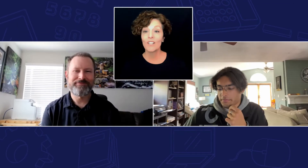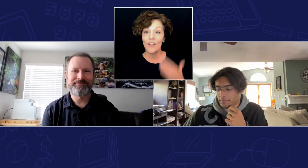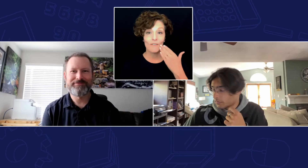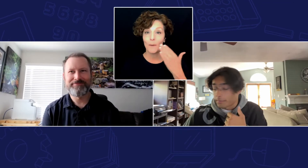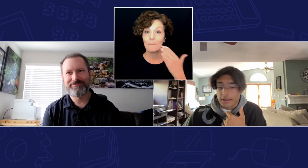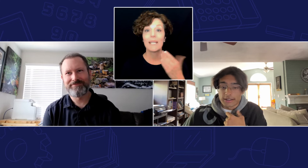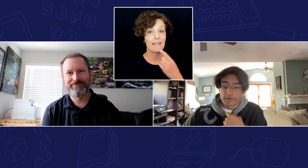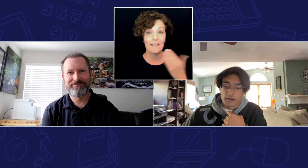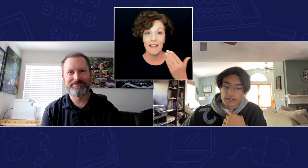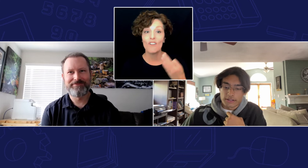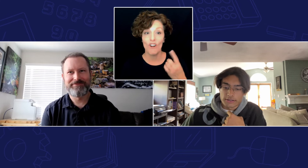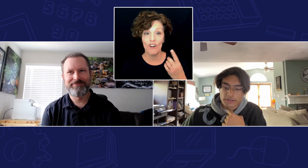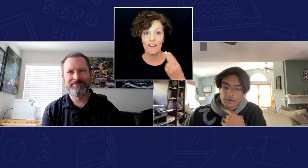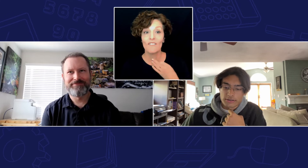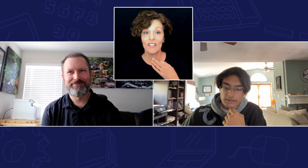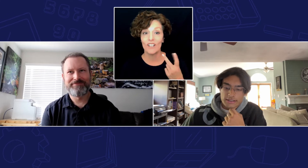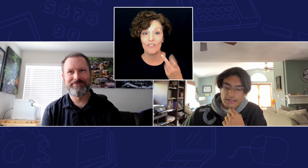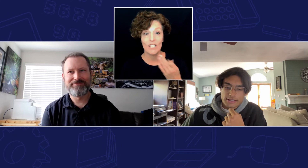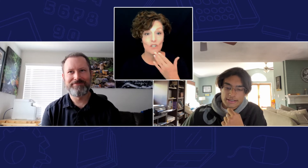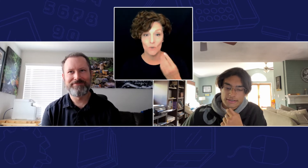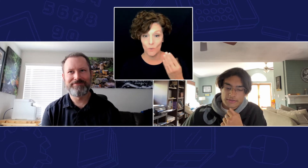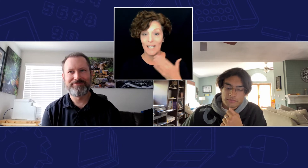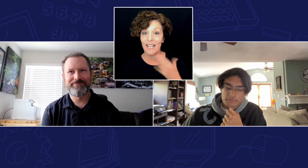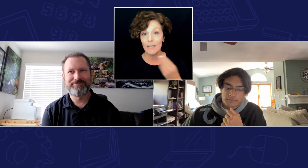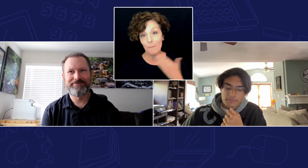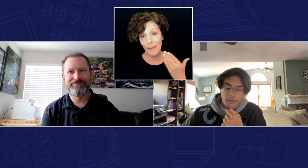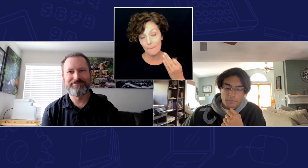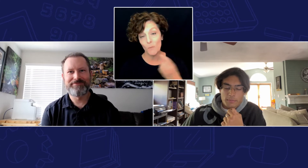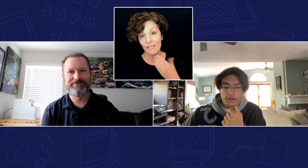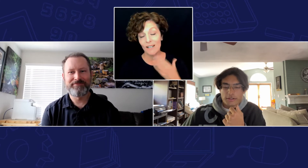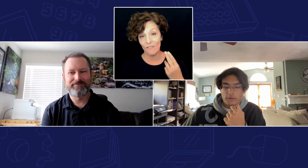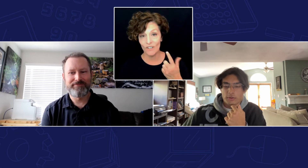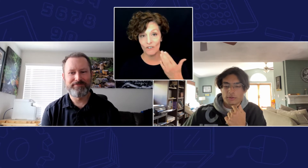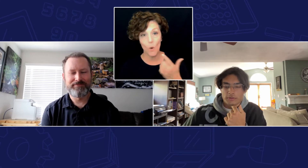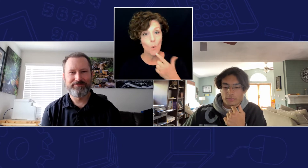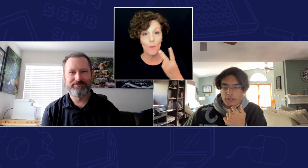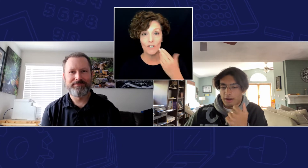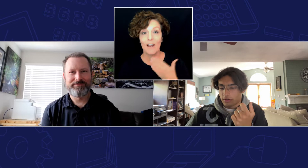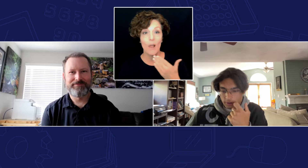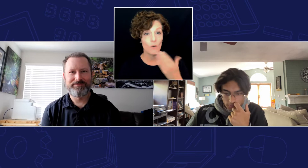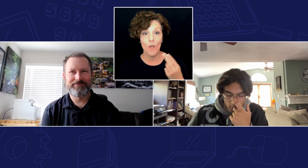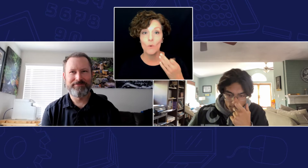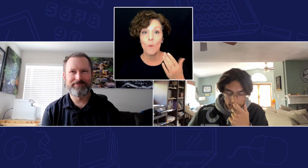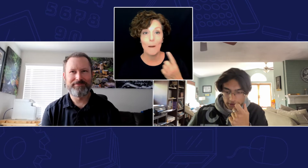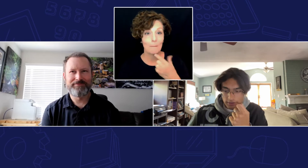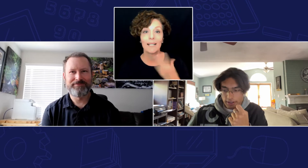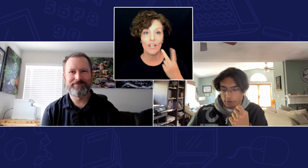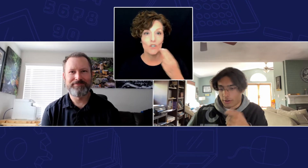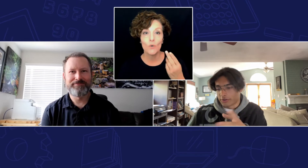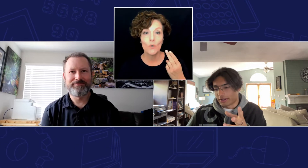for me like a deaf and hard of hearing student is a bit more difficult when you're out on the court playing and your coach is yelling